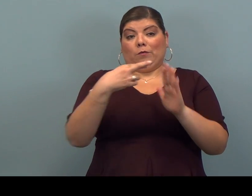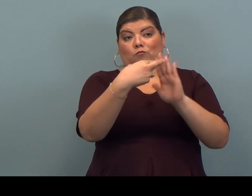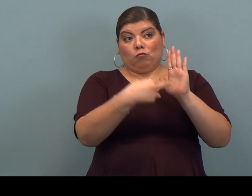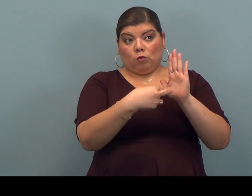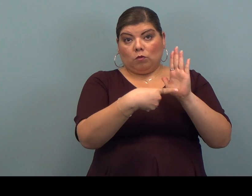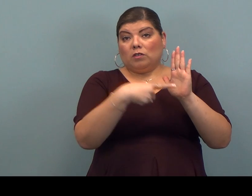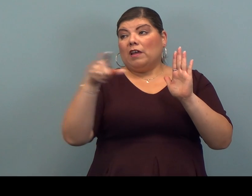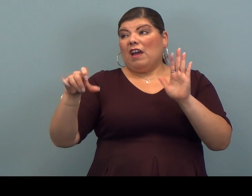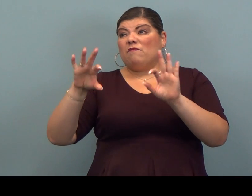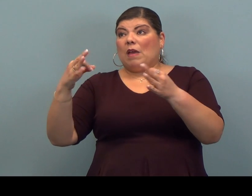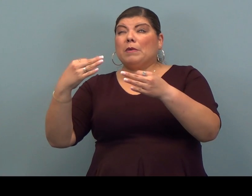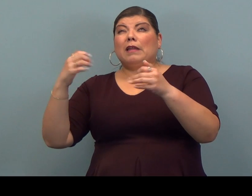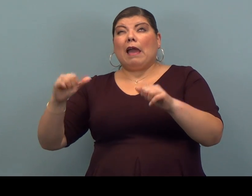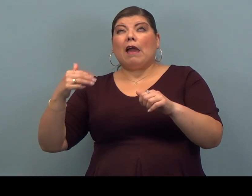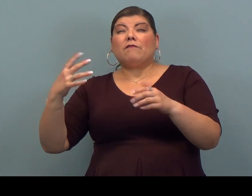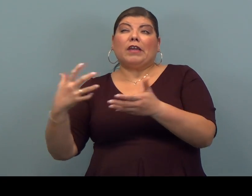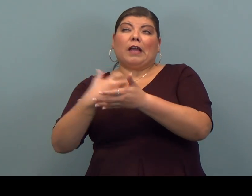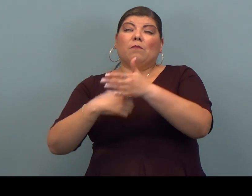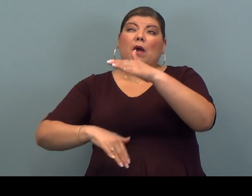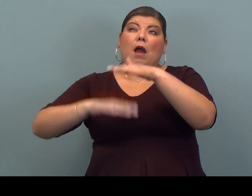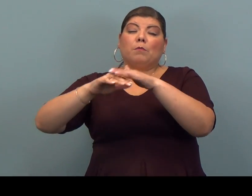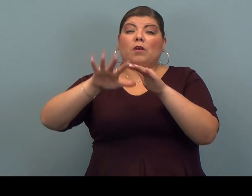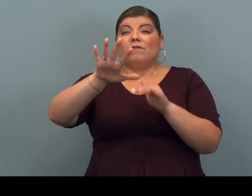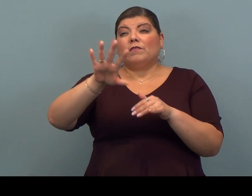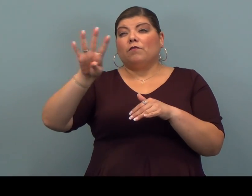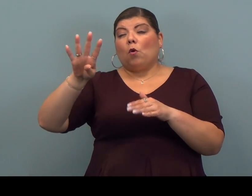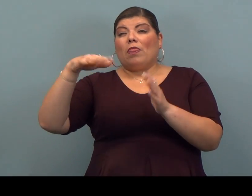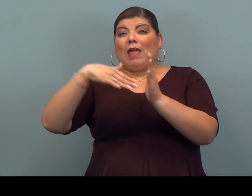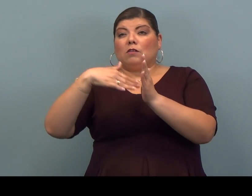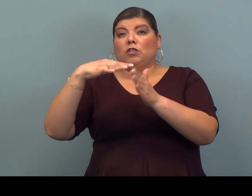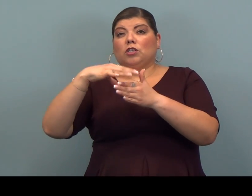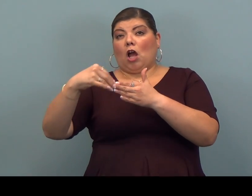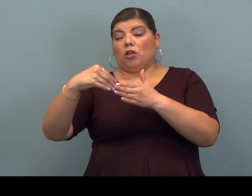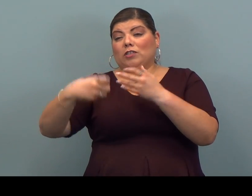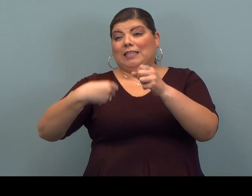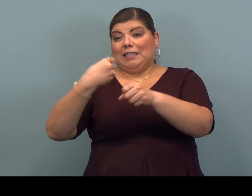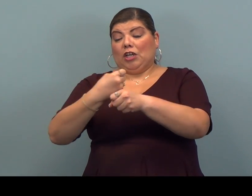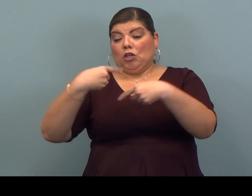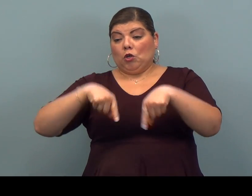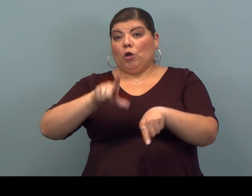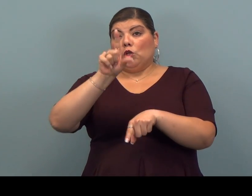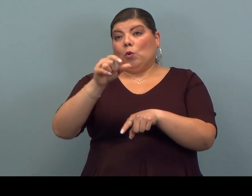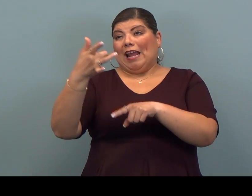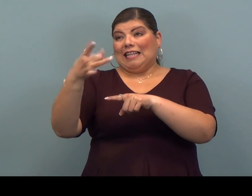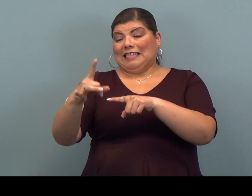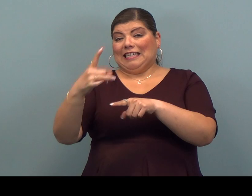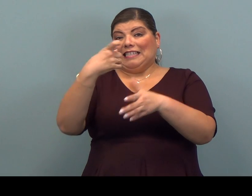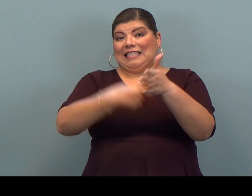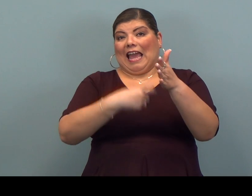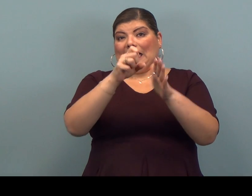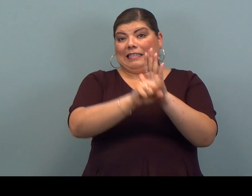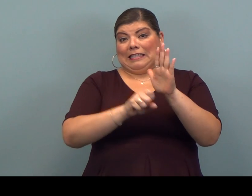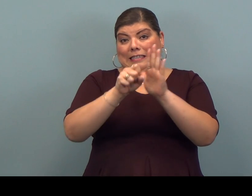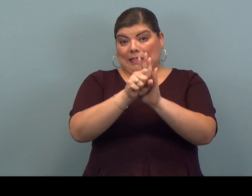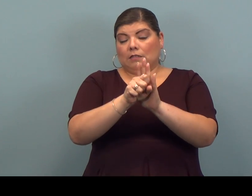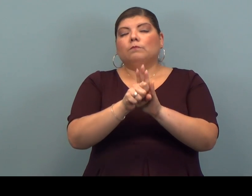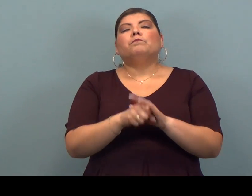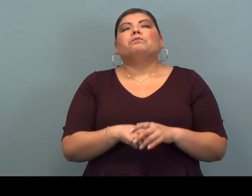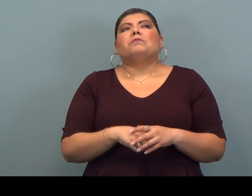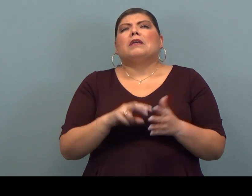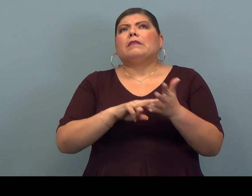or family can have income up to $54,000 a year during this 2018 tax season,